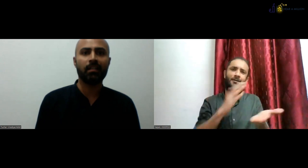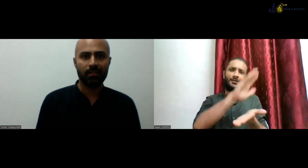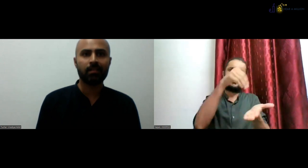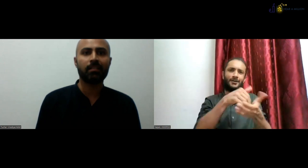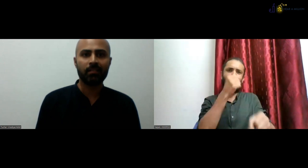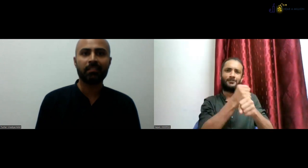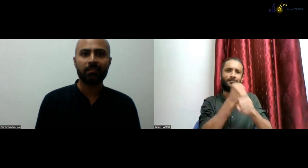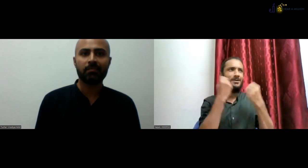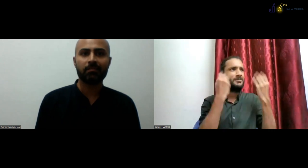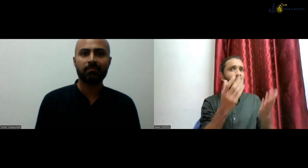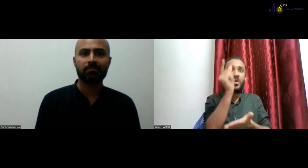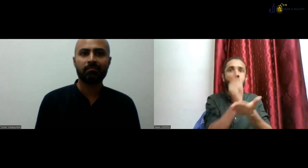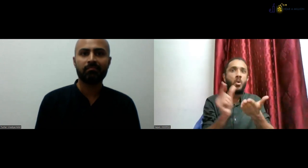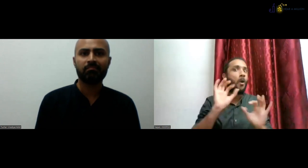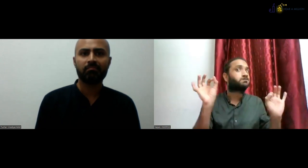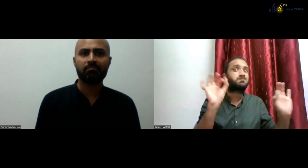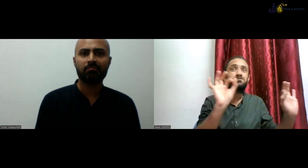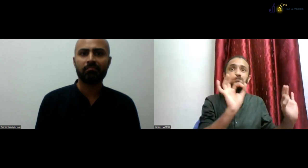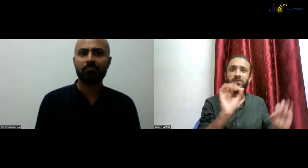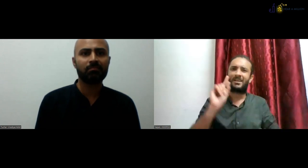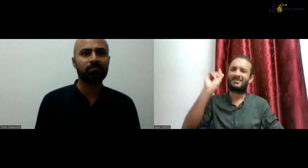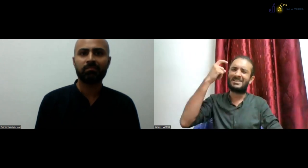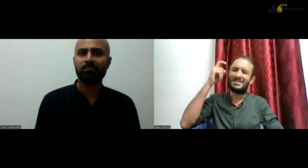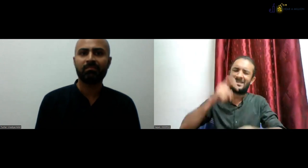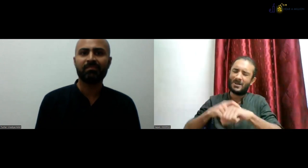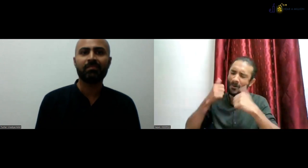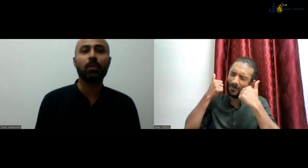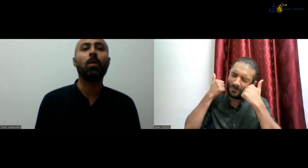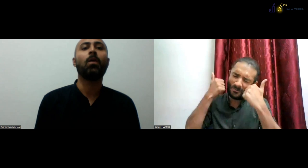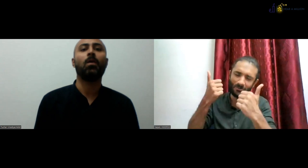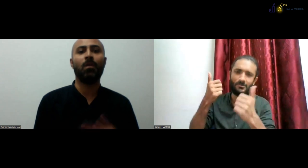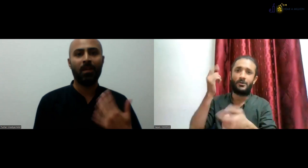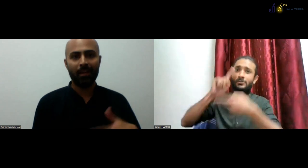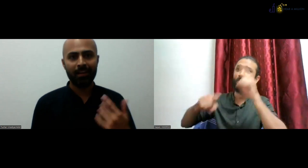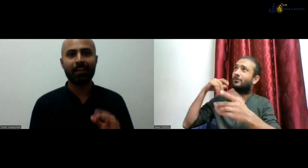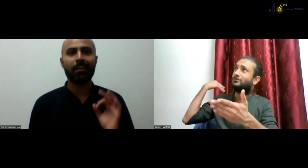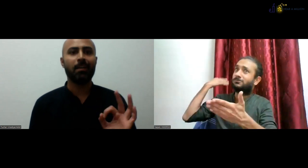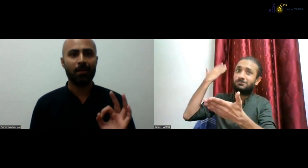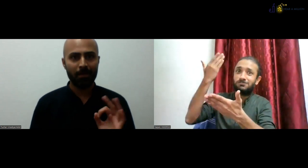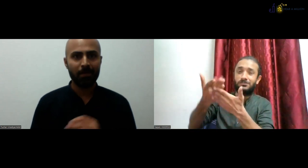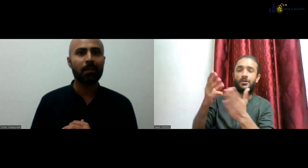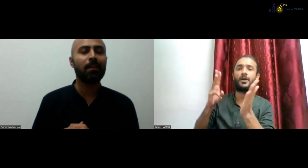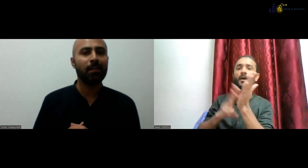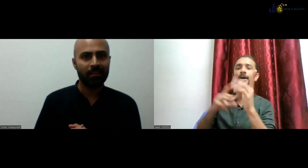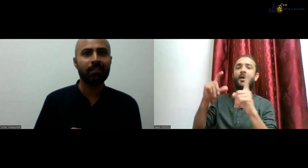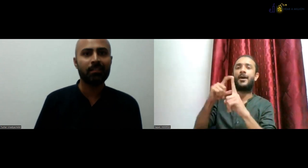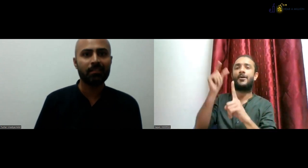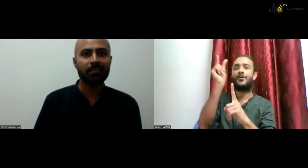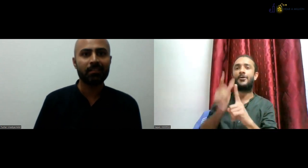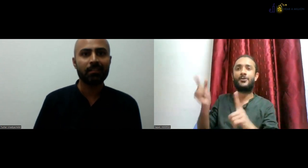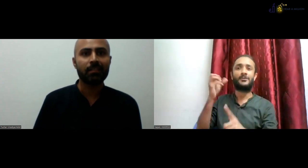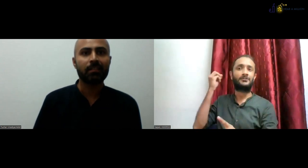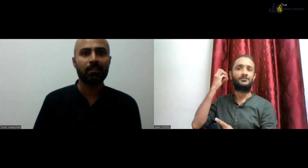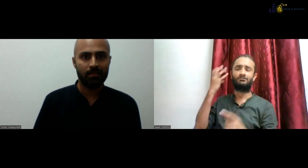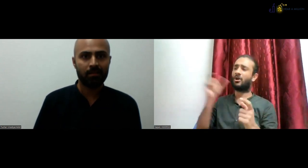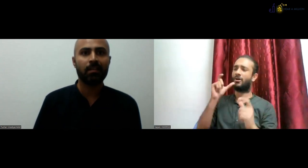all of our information. The interpreting courses and other DAT courses are being offered by a lot of institutes,